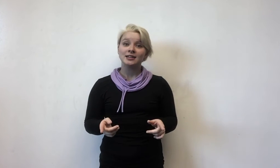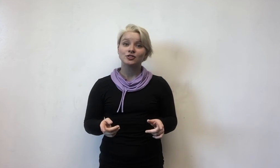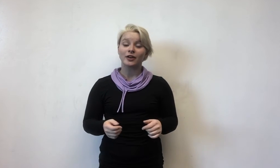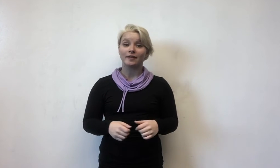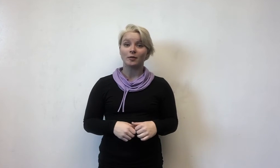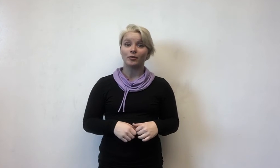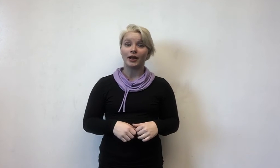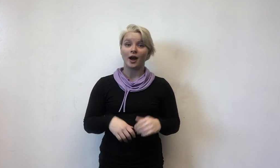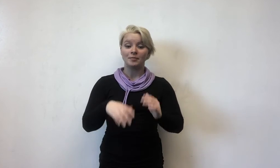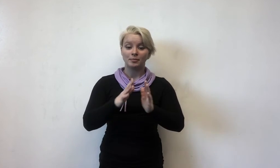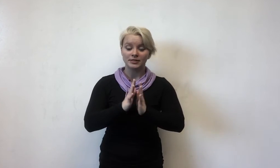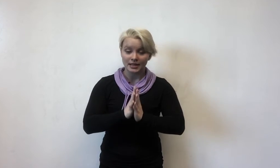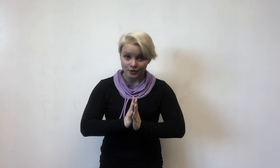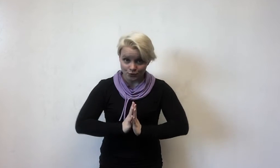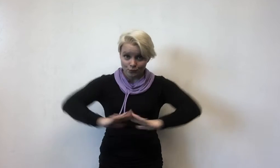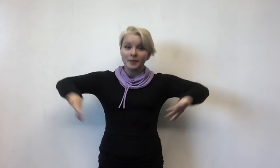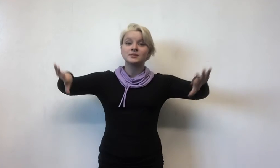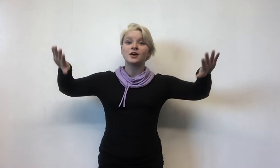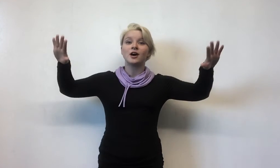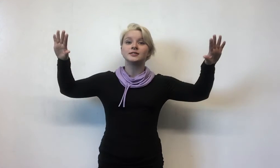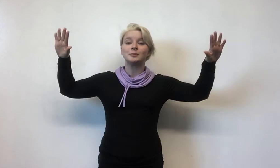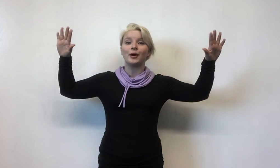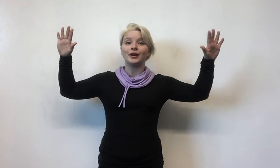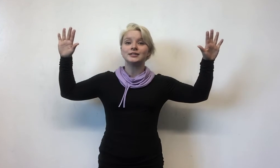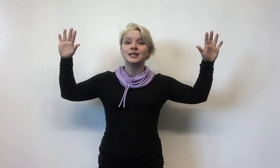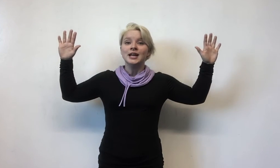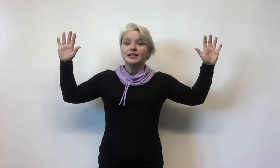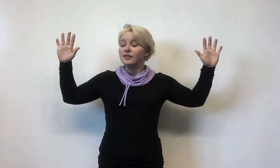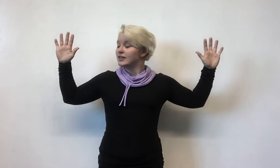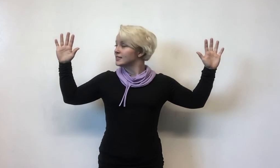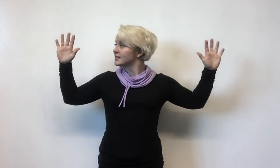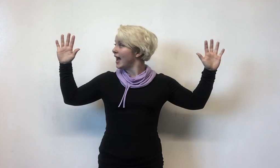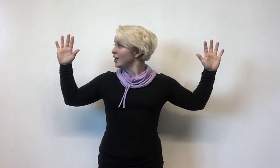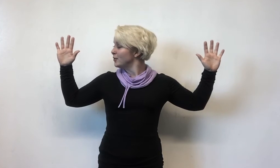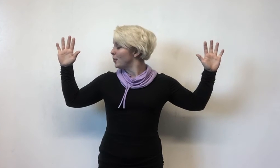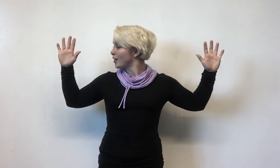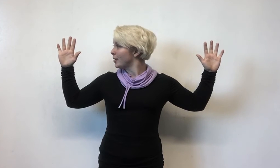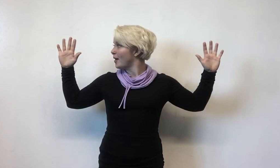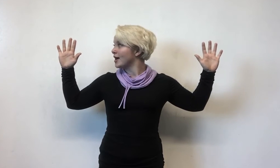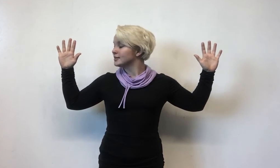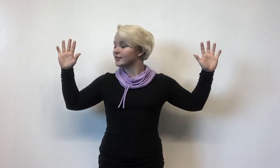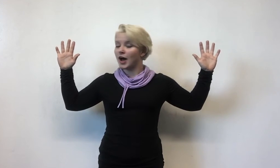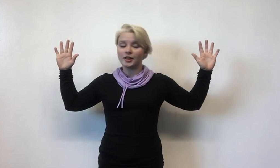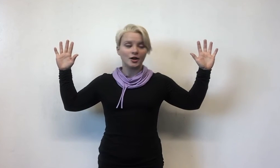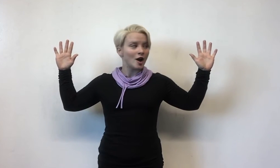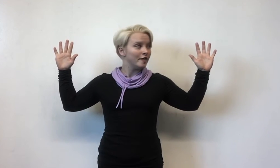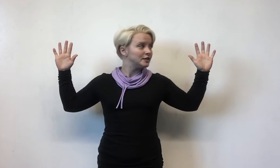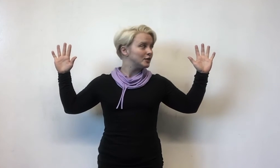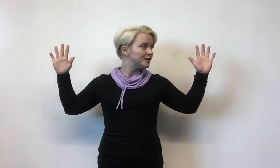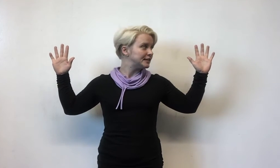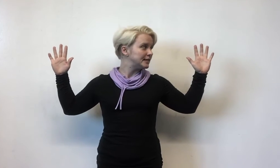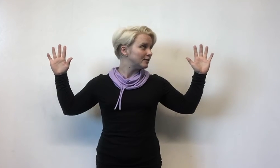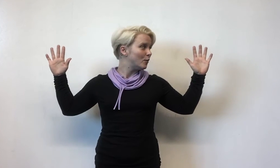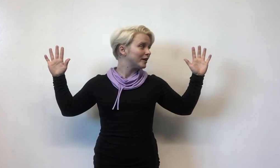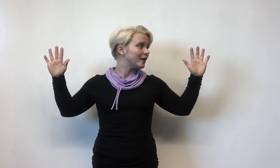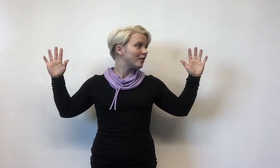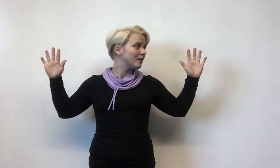illustrate their breakup, the presenters ripped the hearts apart, leaving scattered porcupines of color on the surfaces of one another.